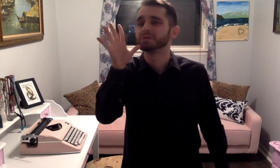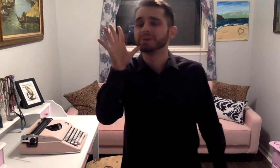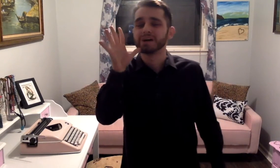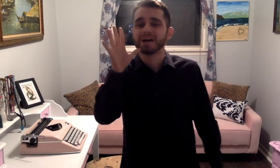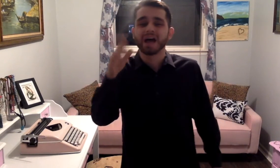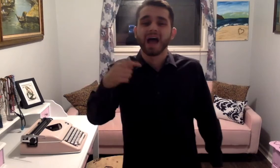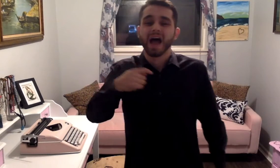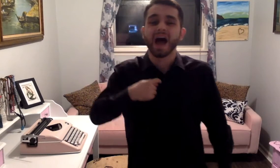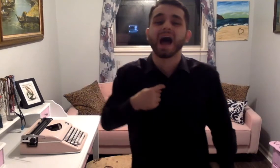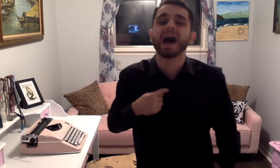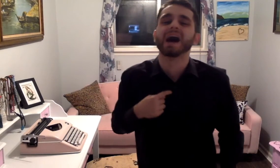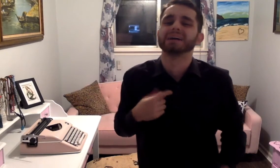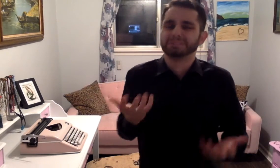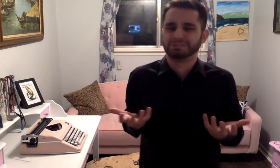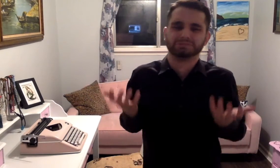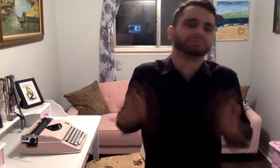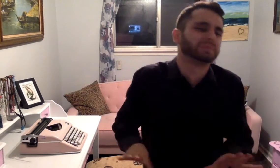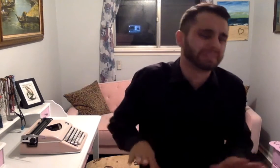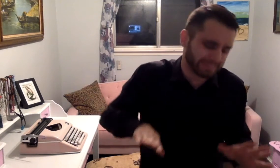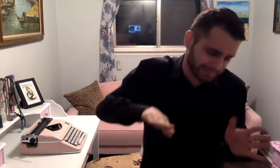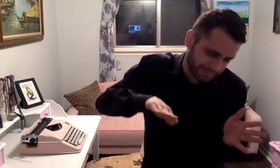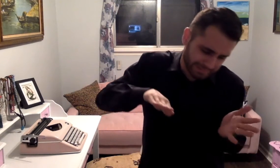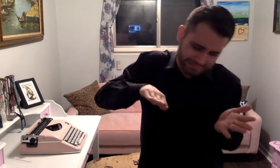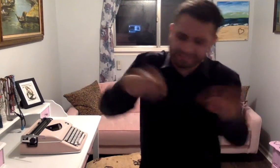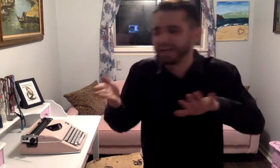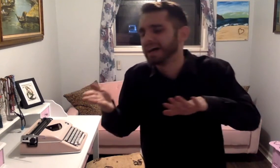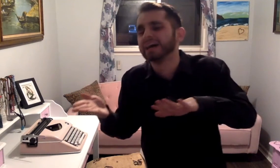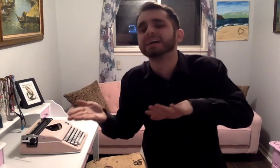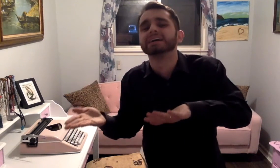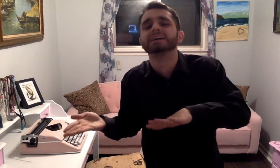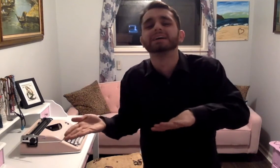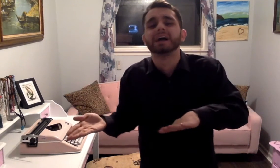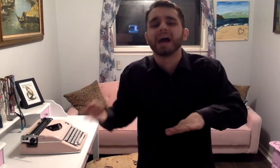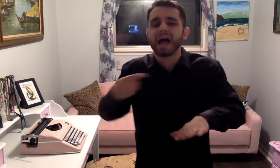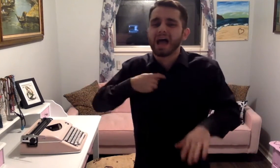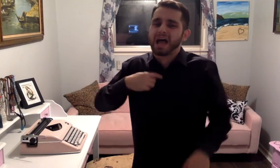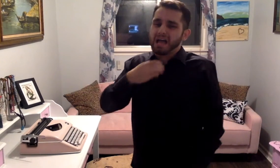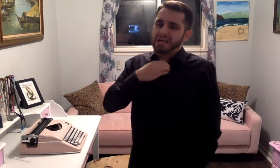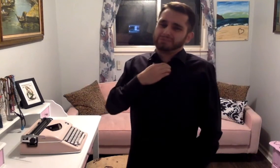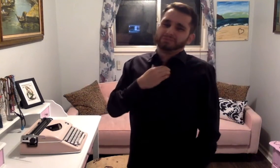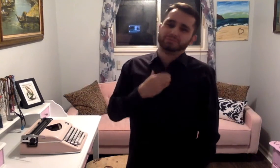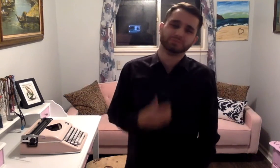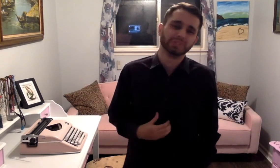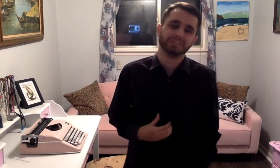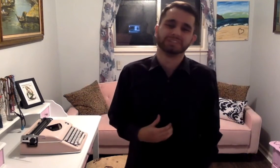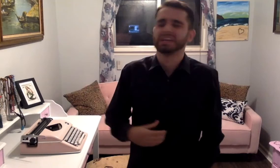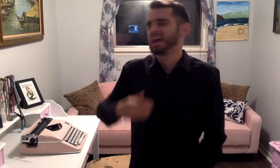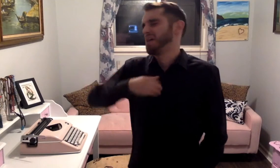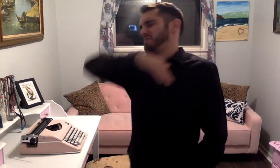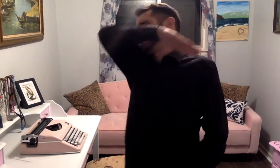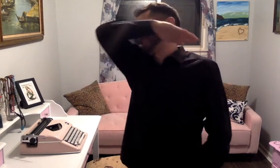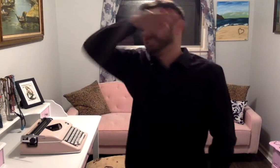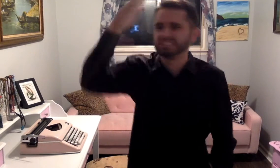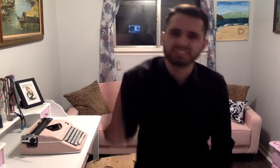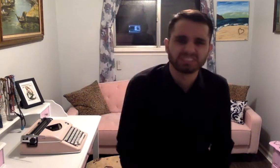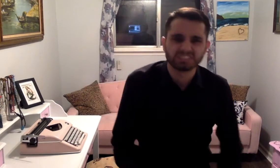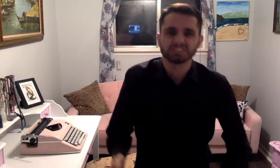I don't wanna die. Sometimes wish I've never been born at